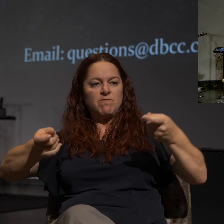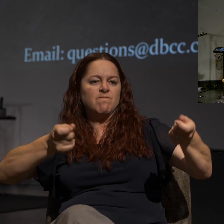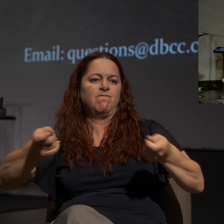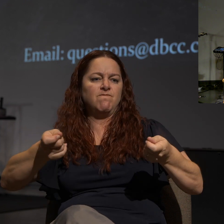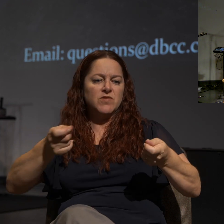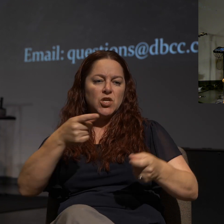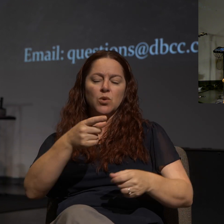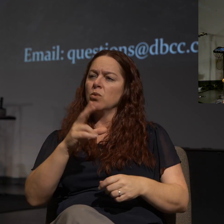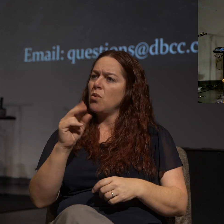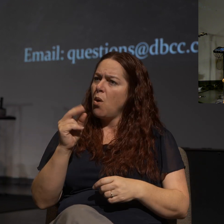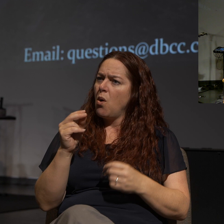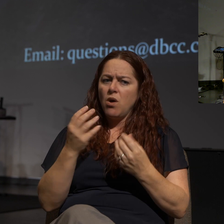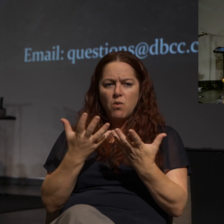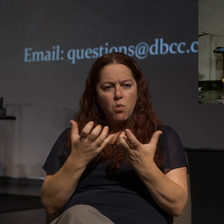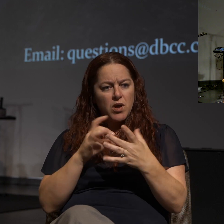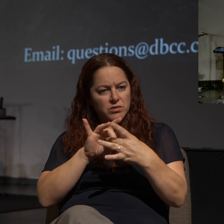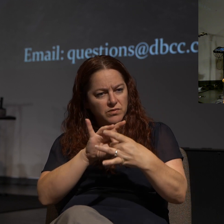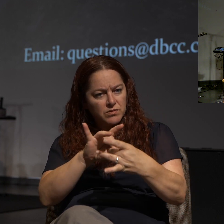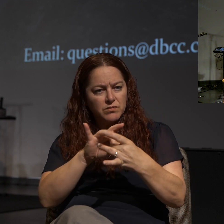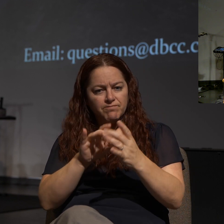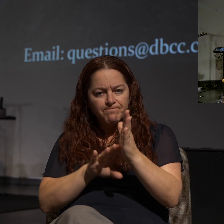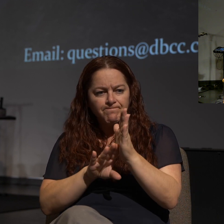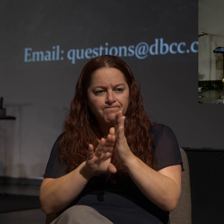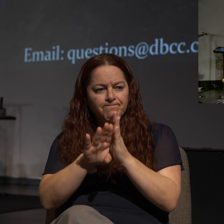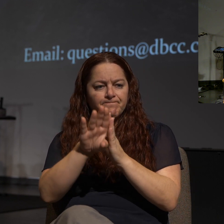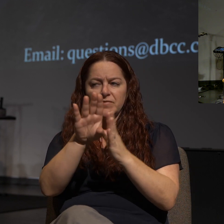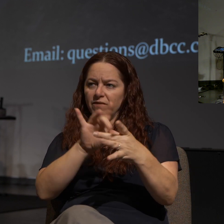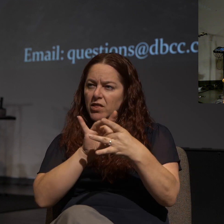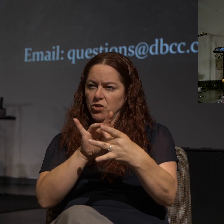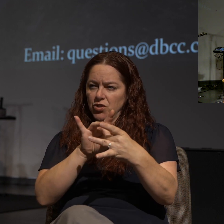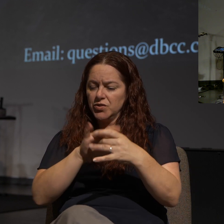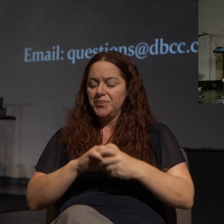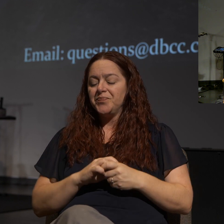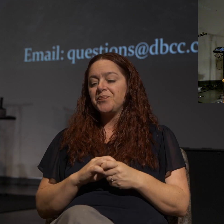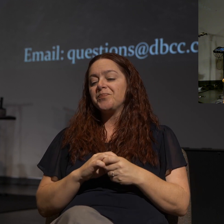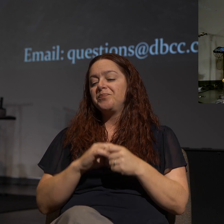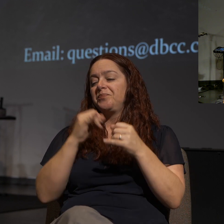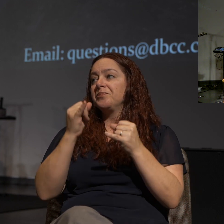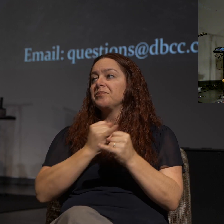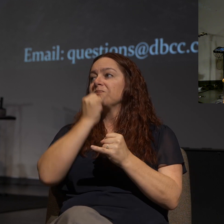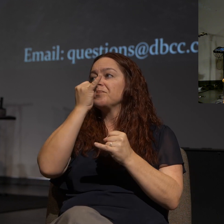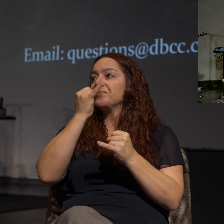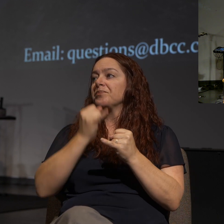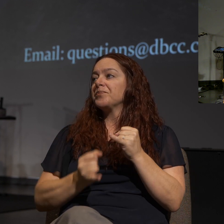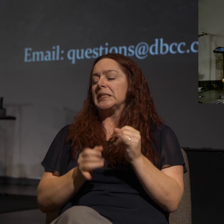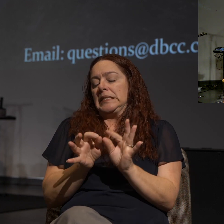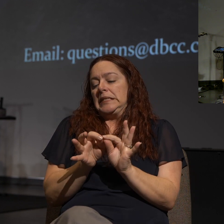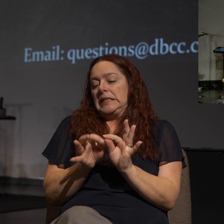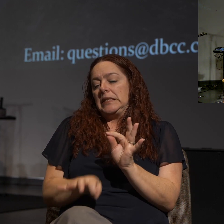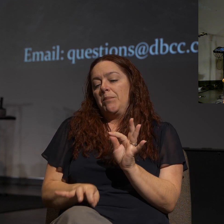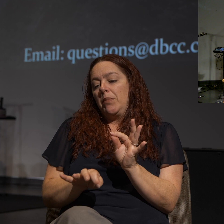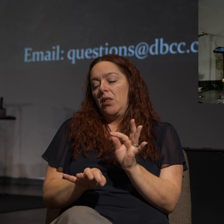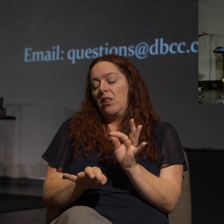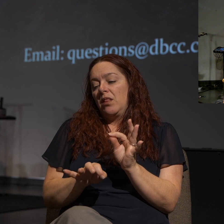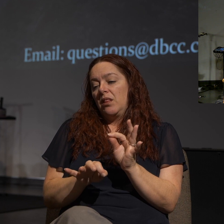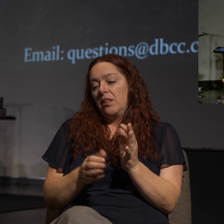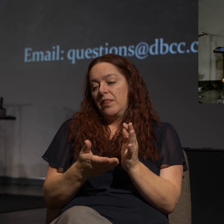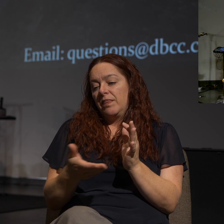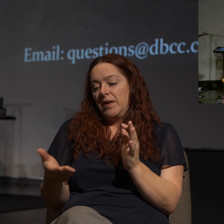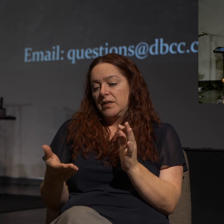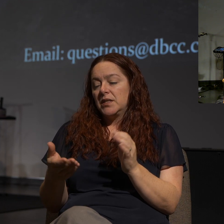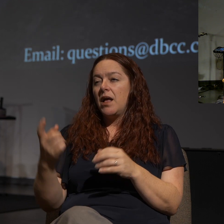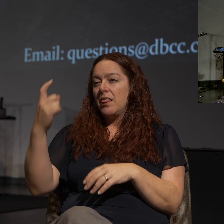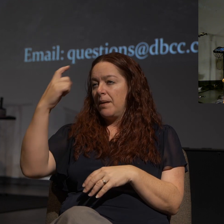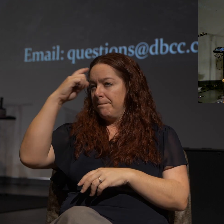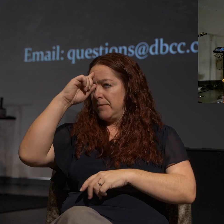I'm in this to develop a relationship. And so finally, just some simple little tactics. So we've talked about the